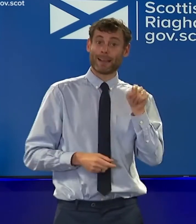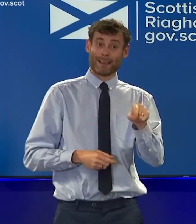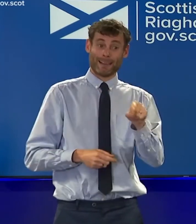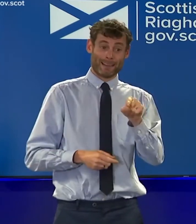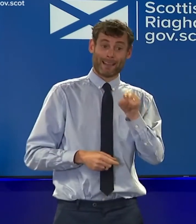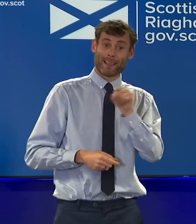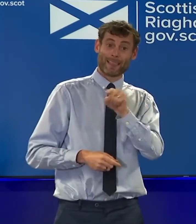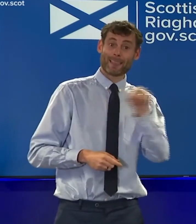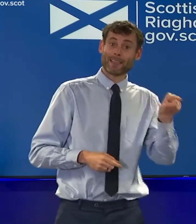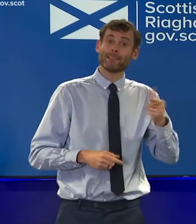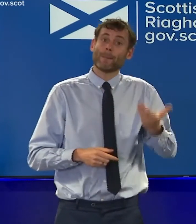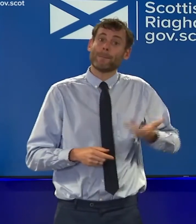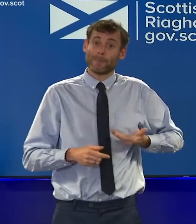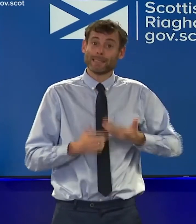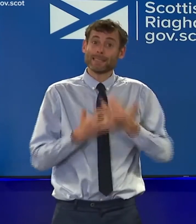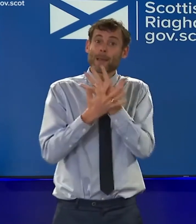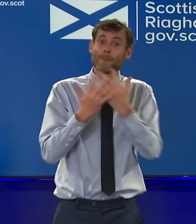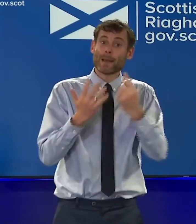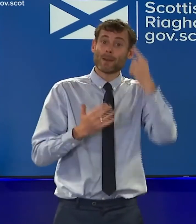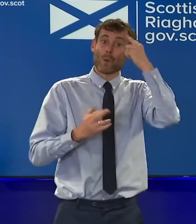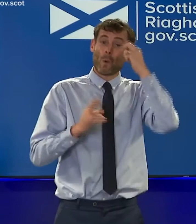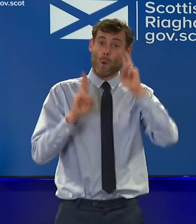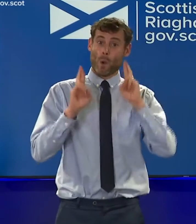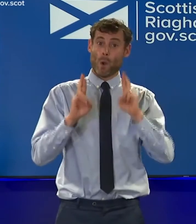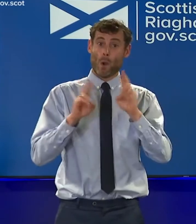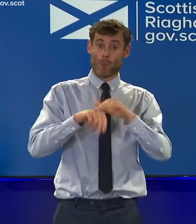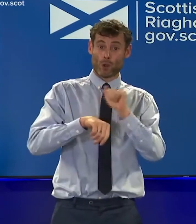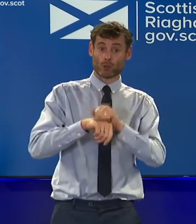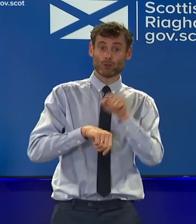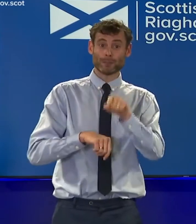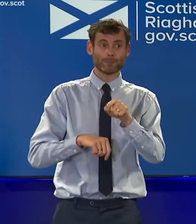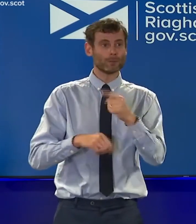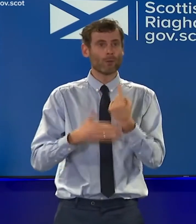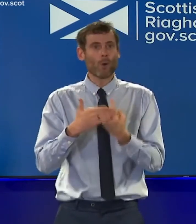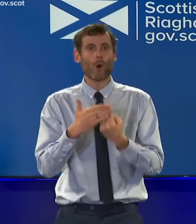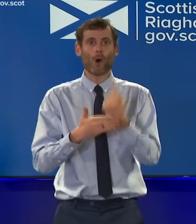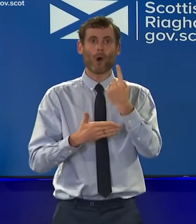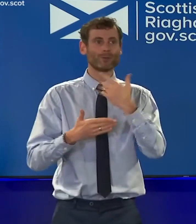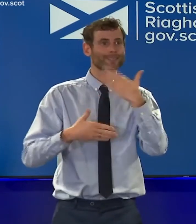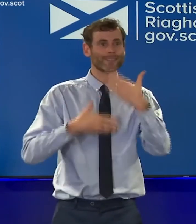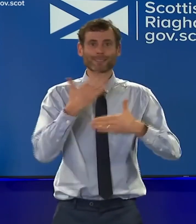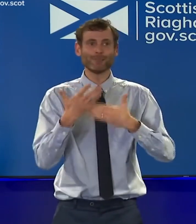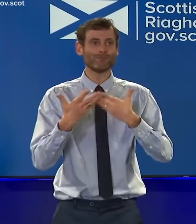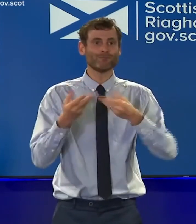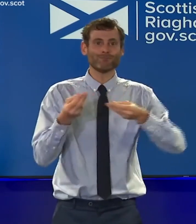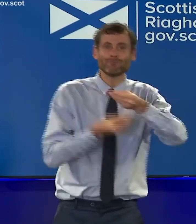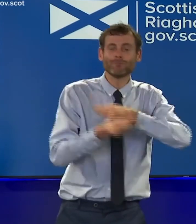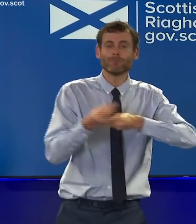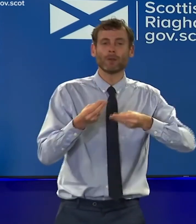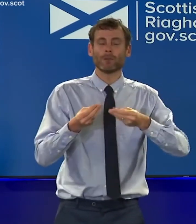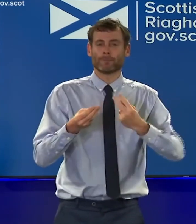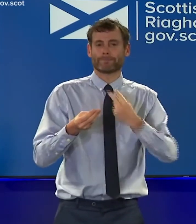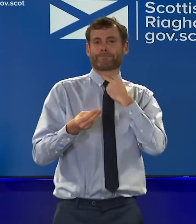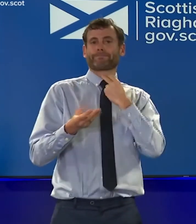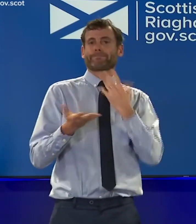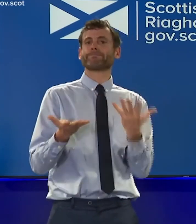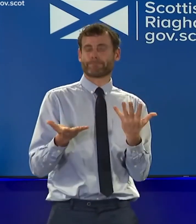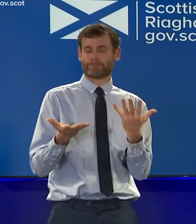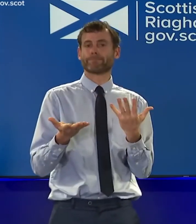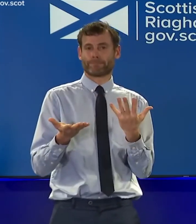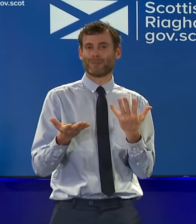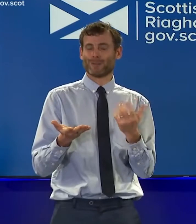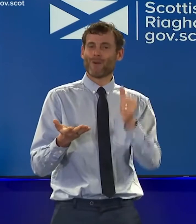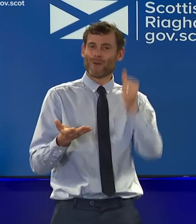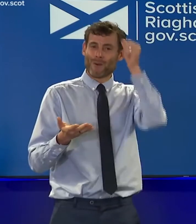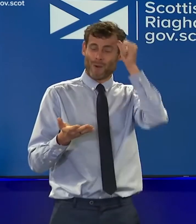justified optimism for a much better Christmas period ahead. So what has happened in the past three weeks has been a cruel blow to everybody,